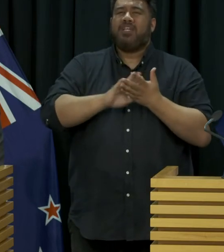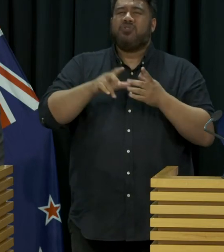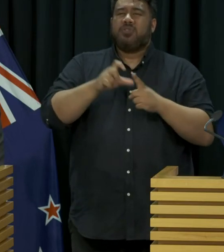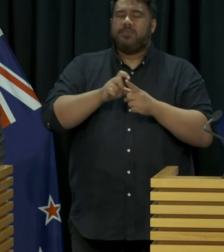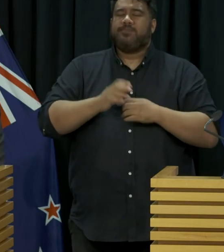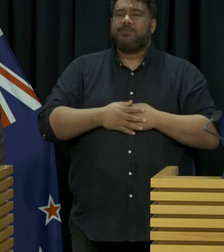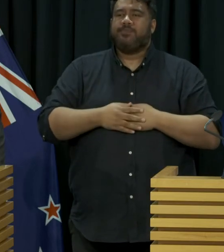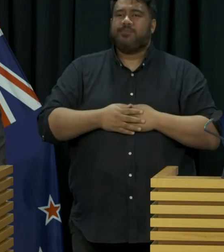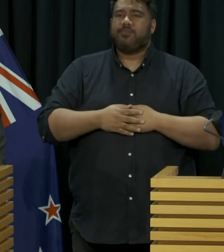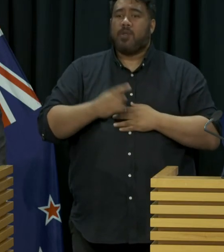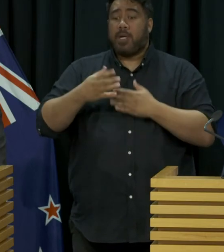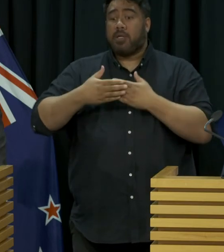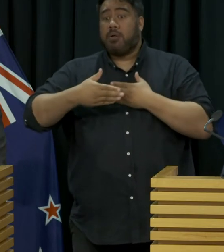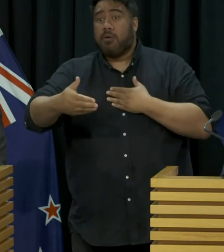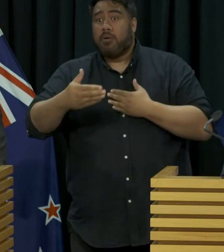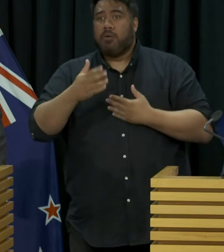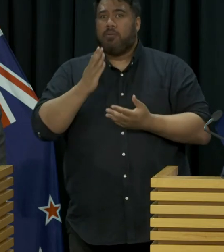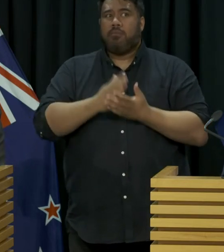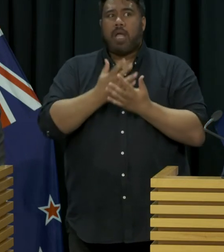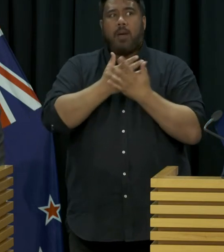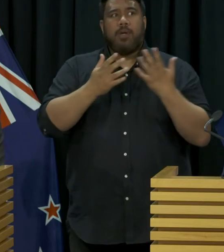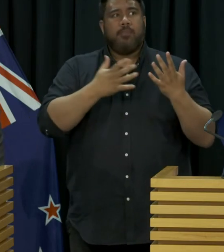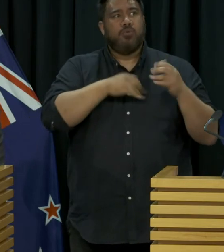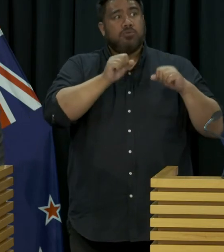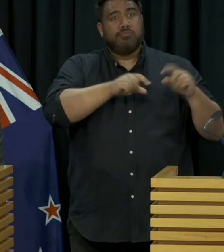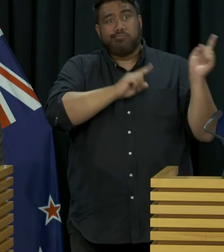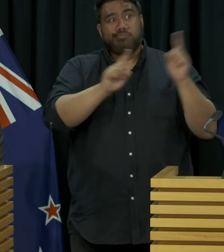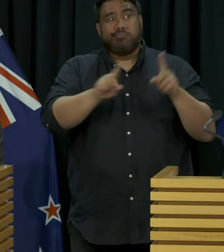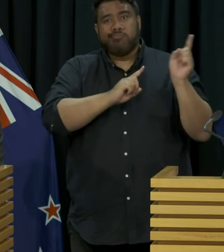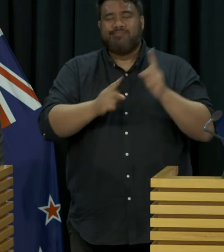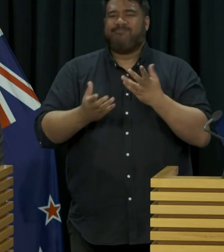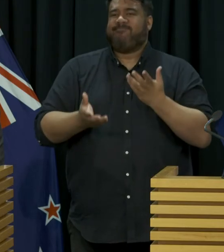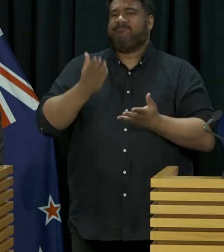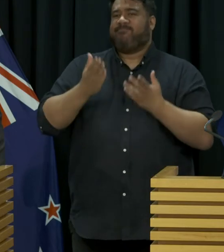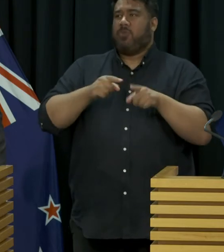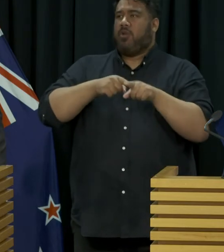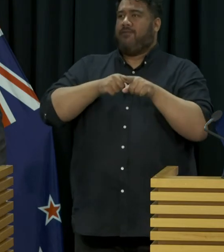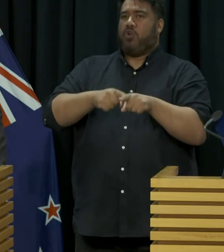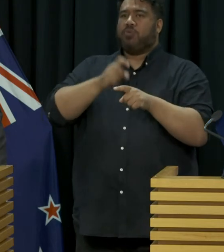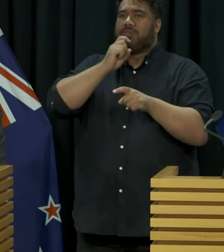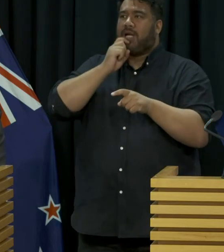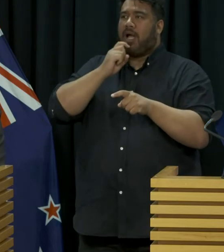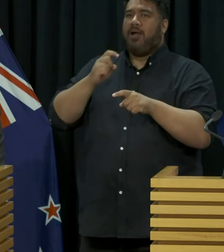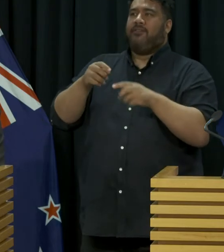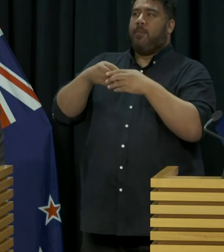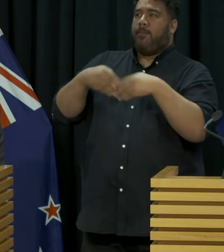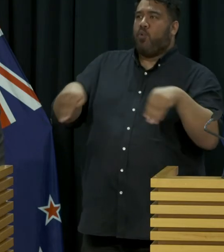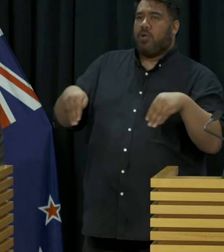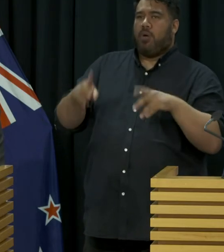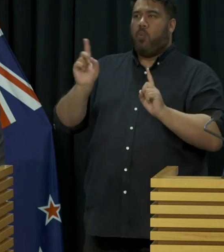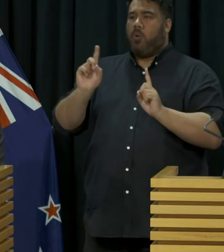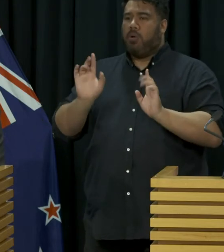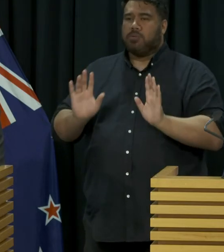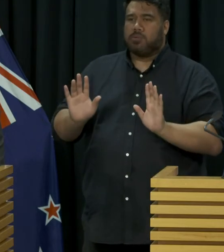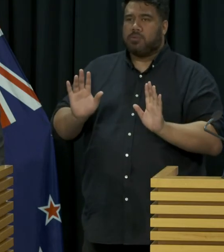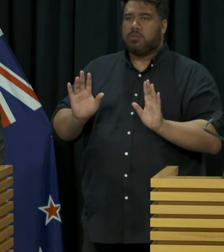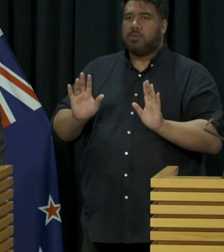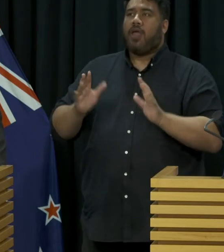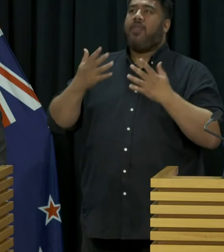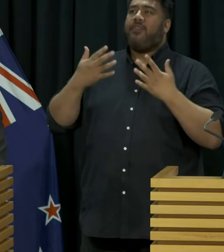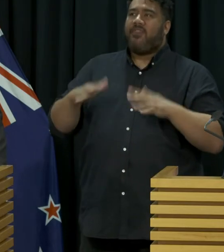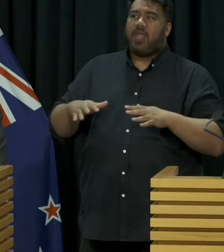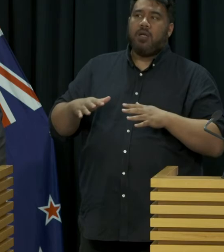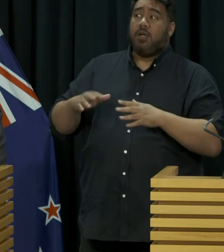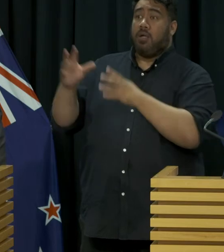it's going to depend on capacity to manage isolation at the border. We do want to allow for more international students to come back into the country